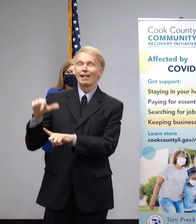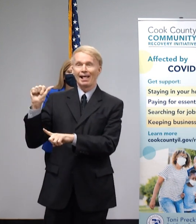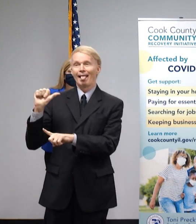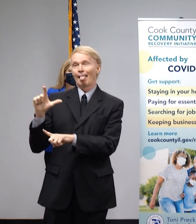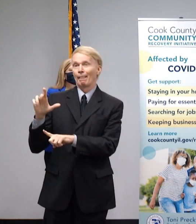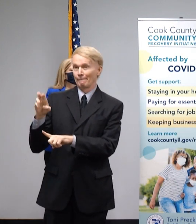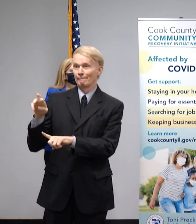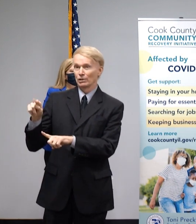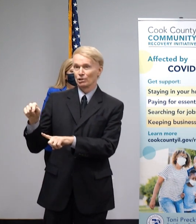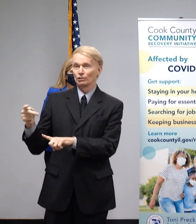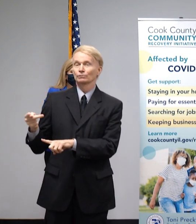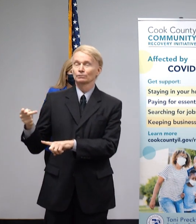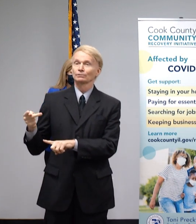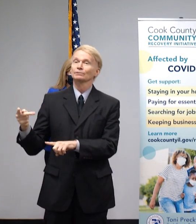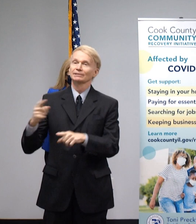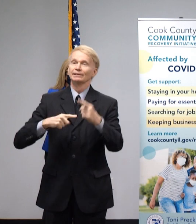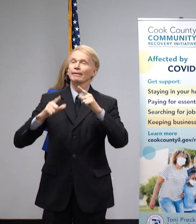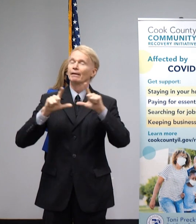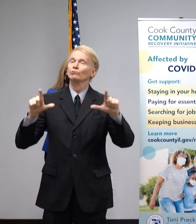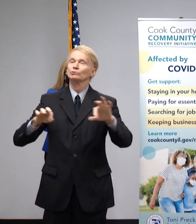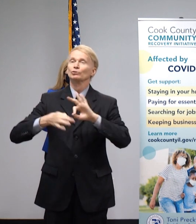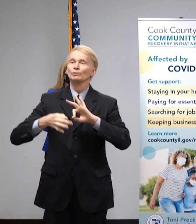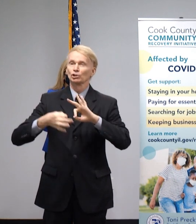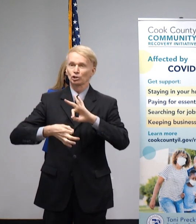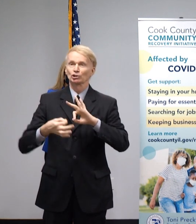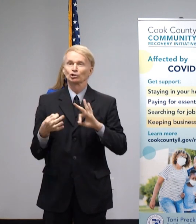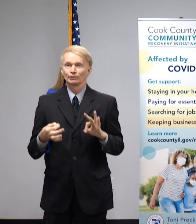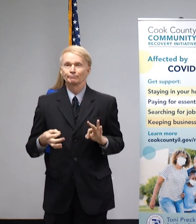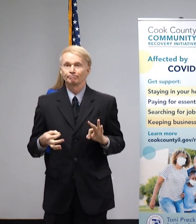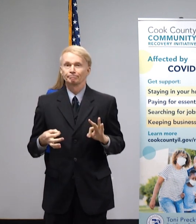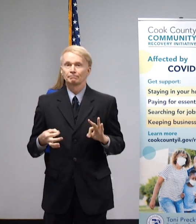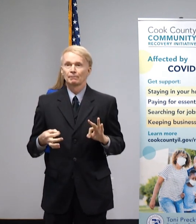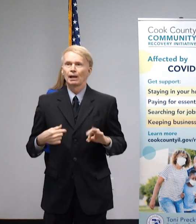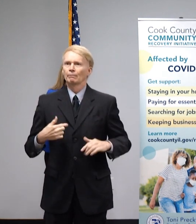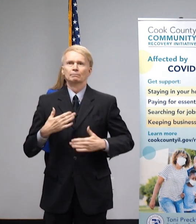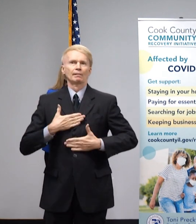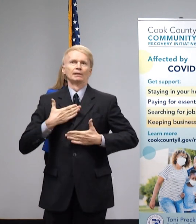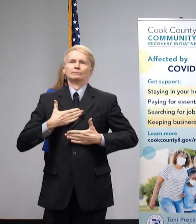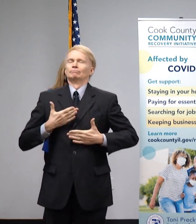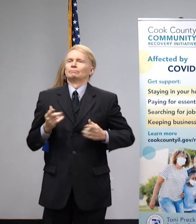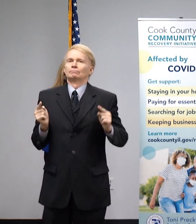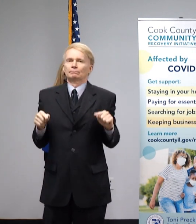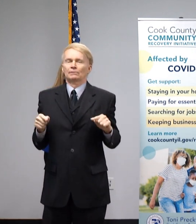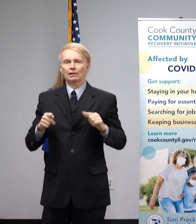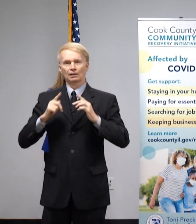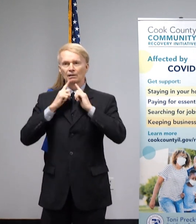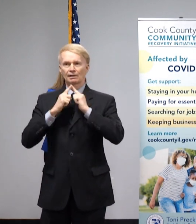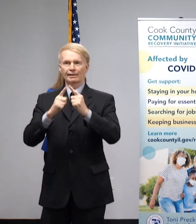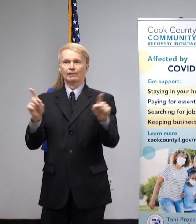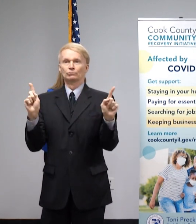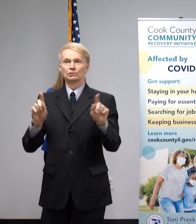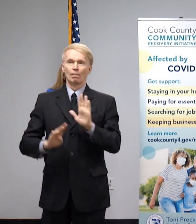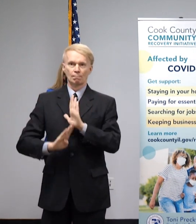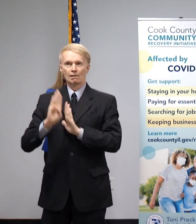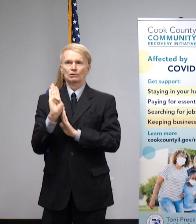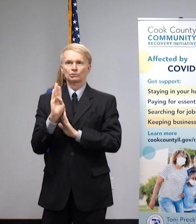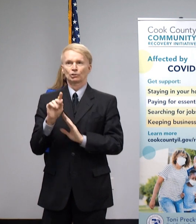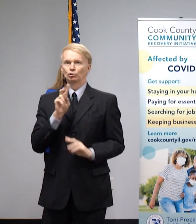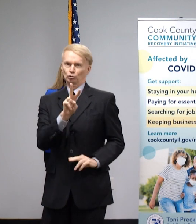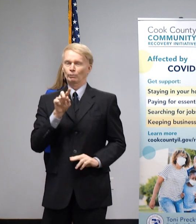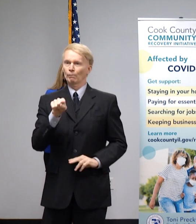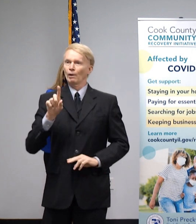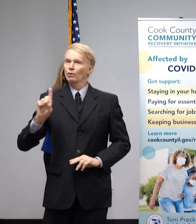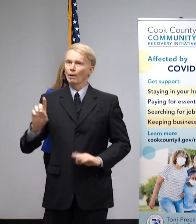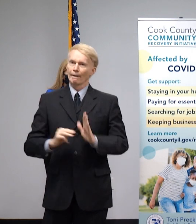who are our sign language interpreters. I'm pleased to be here to announce the launch of our 2.1